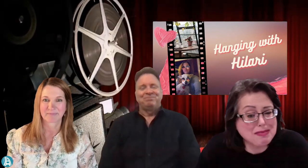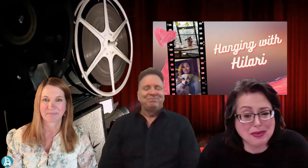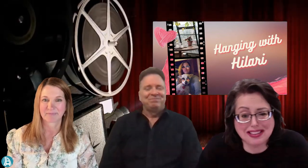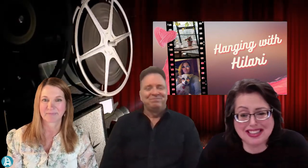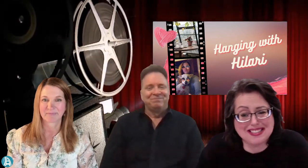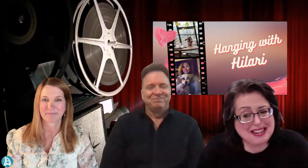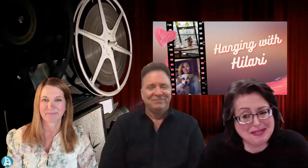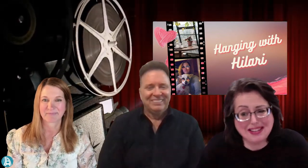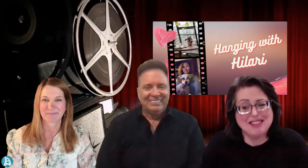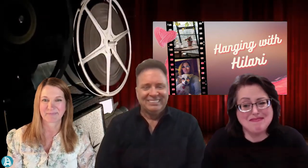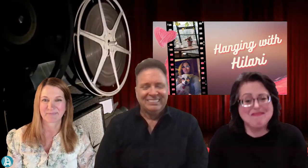to be really excited about it.